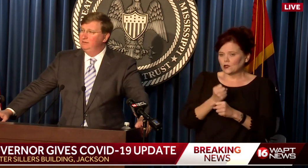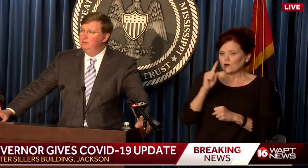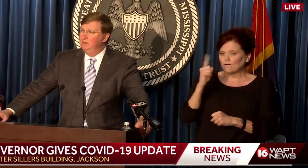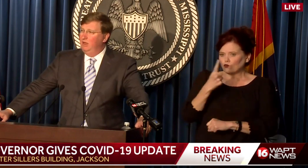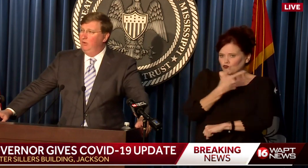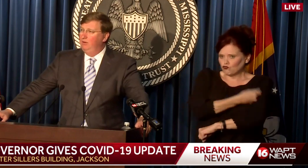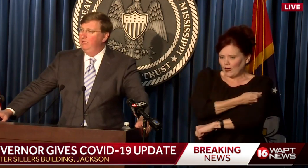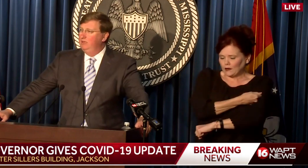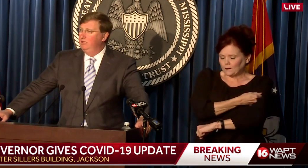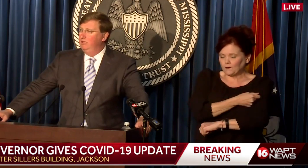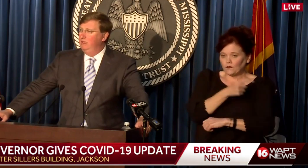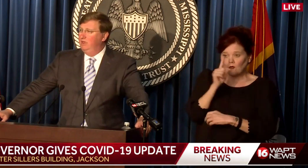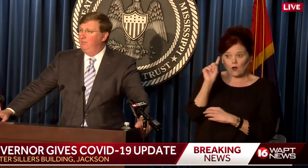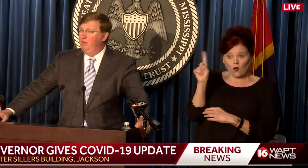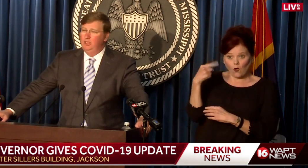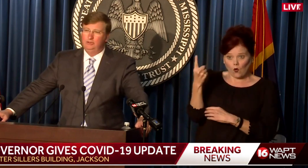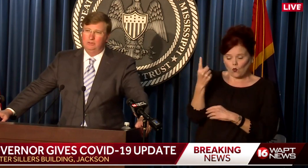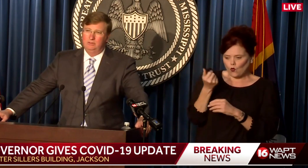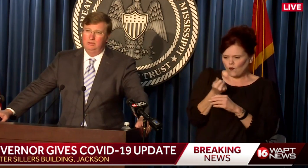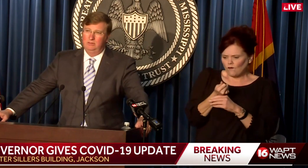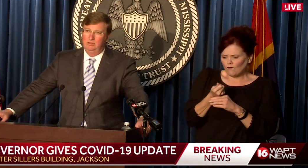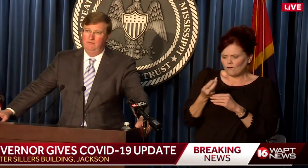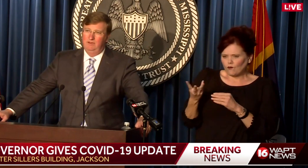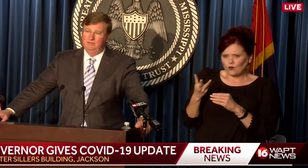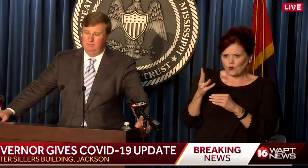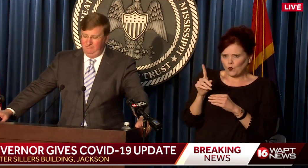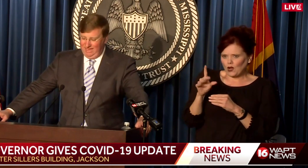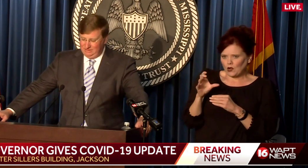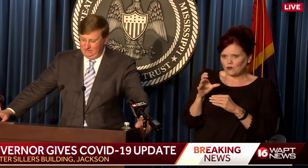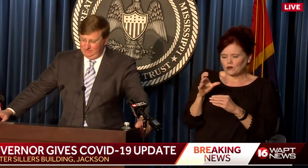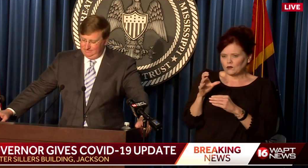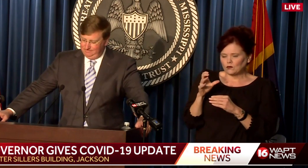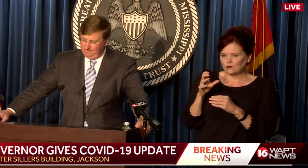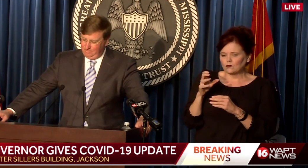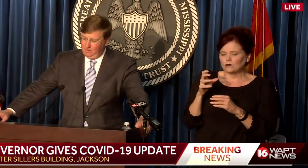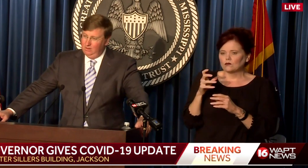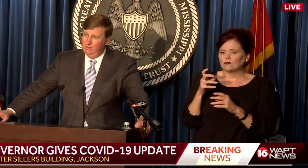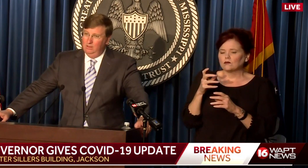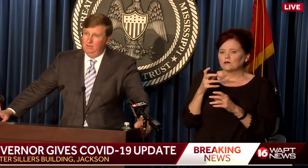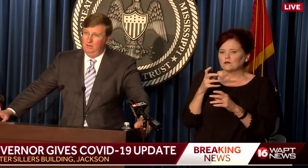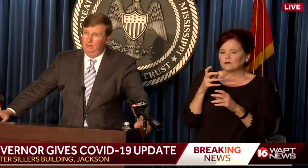shot. Not only a couple hundred of those have been vaccinated.